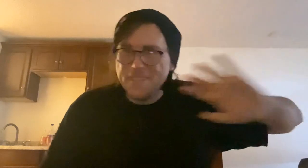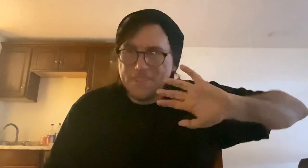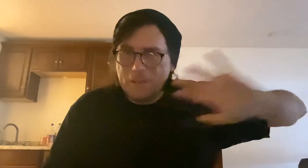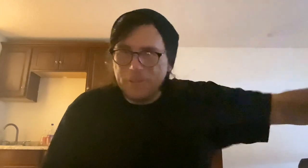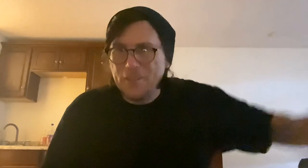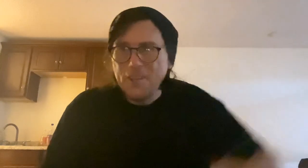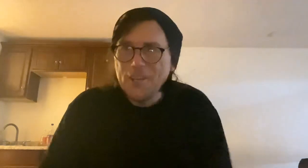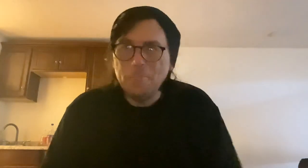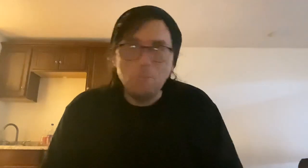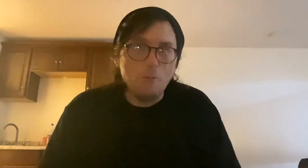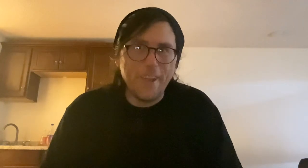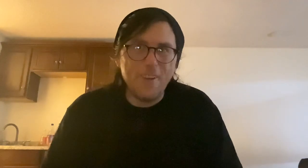to be able to move there.